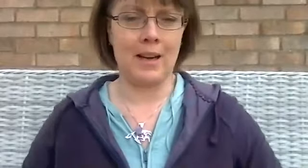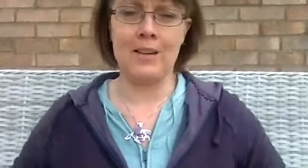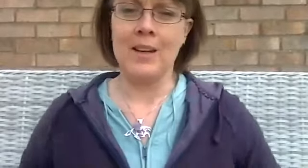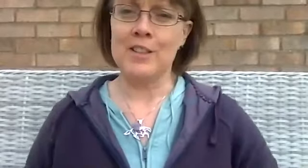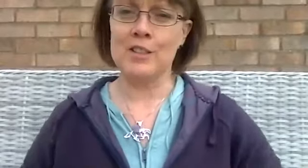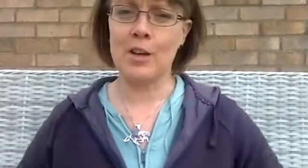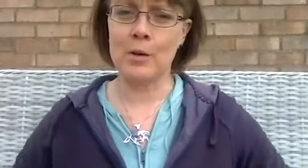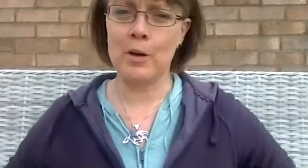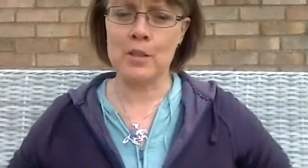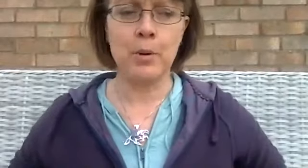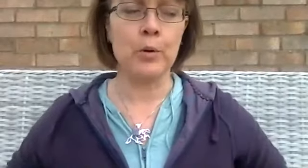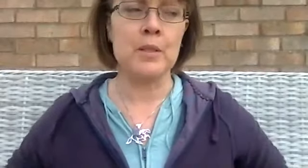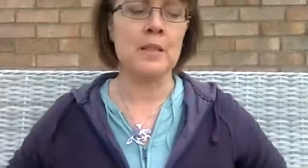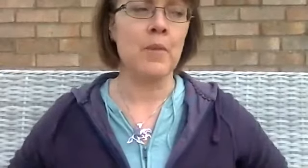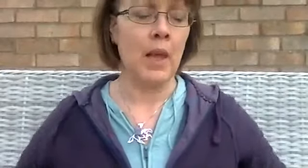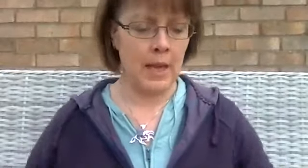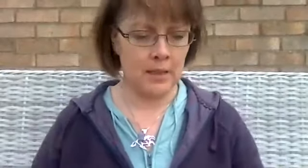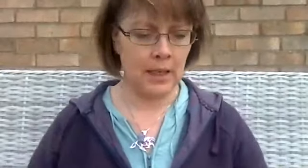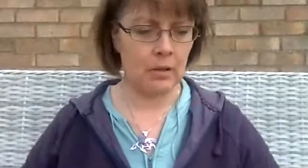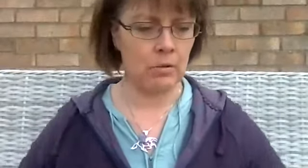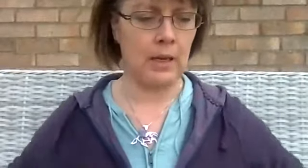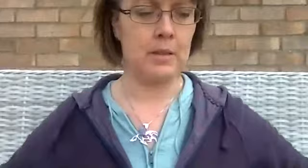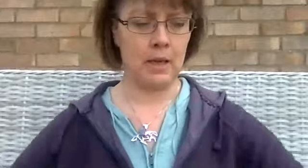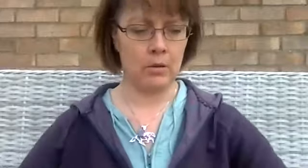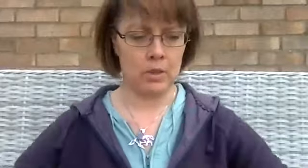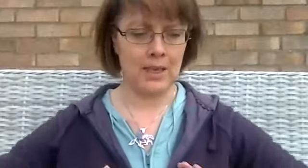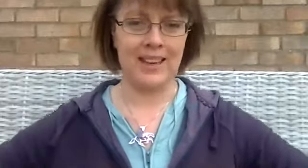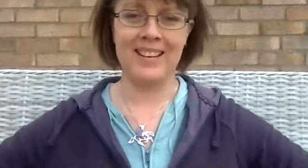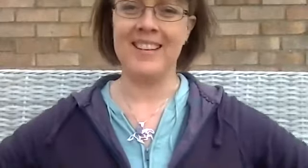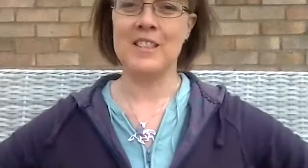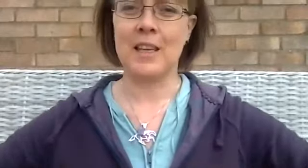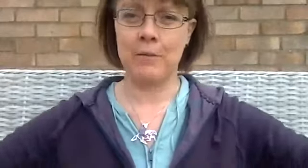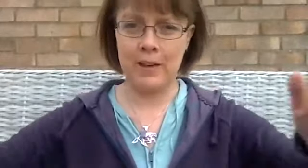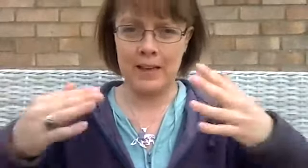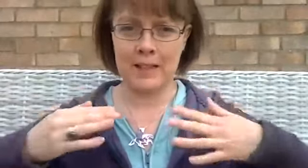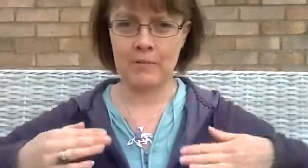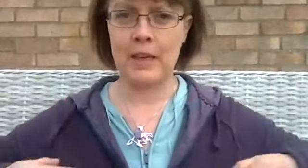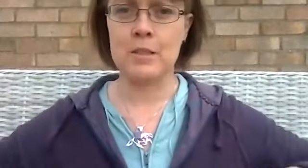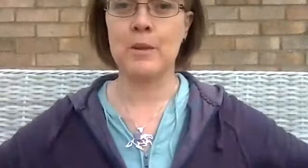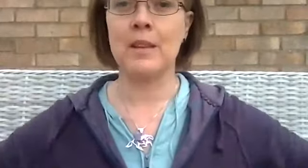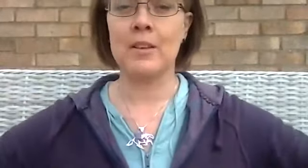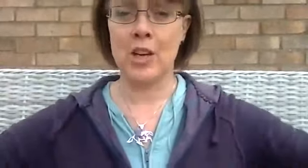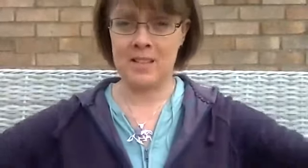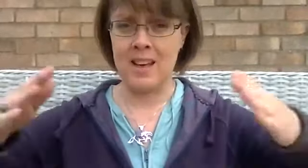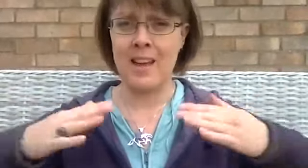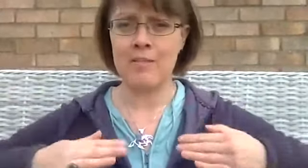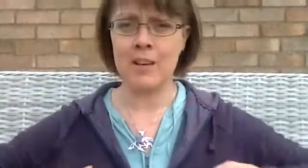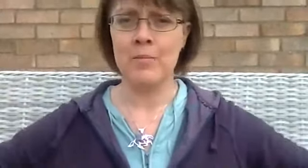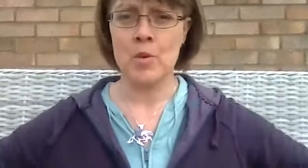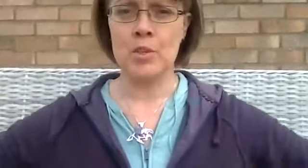just know you are supported just keep feeling that release within that chest area as